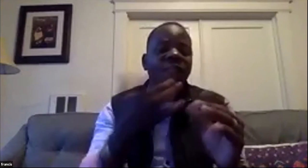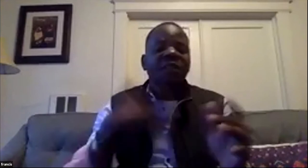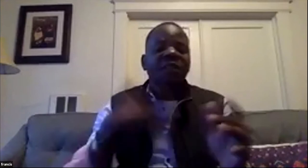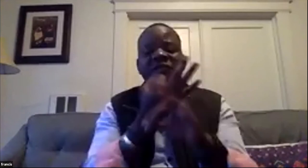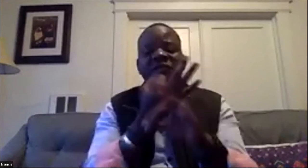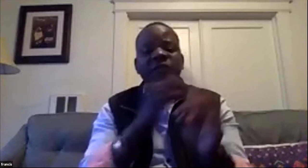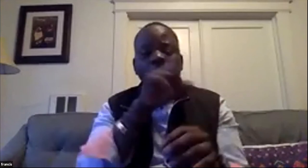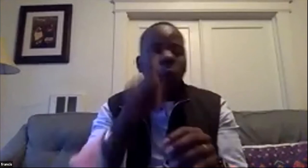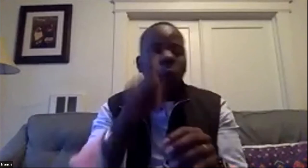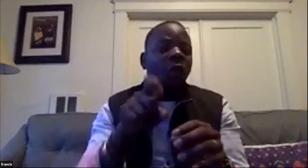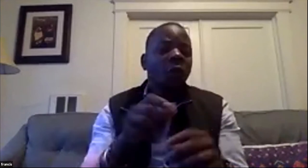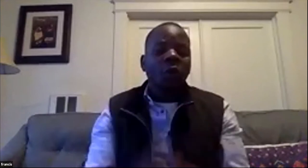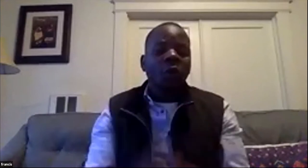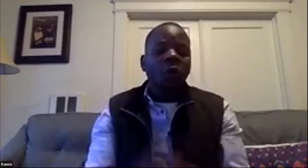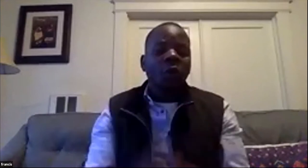i i wonder if um